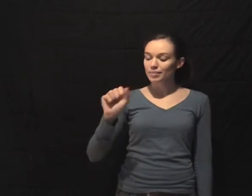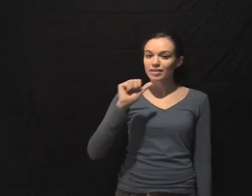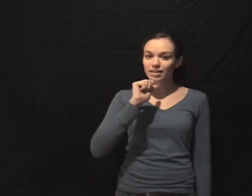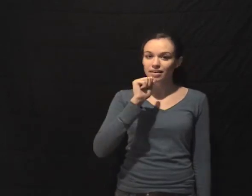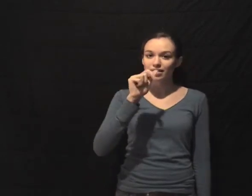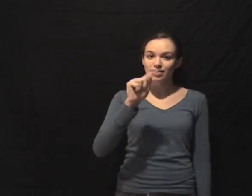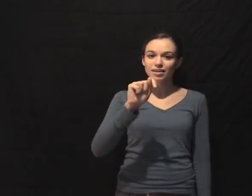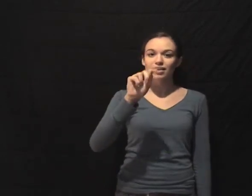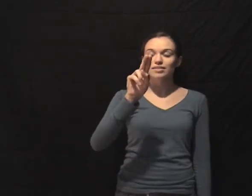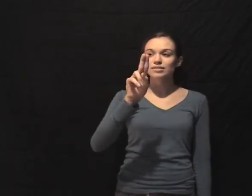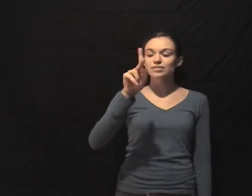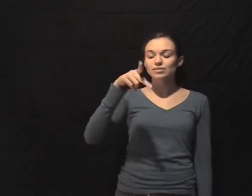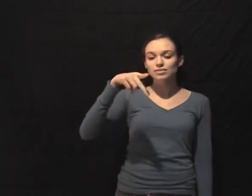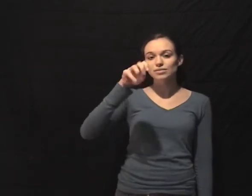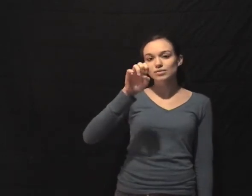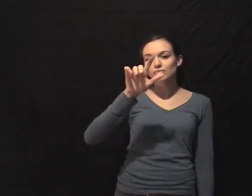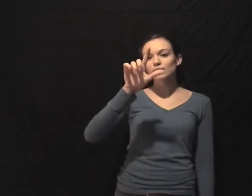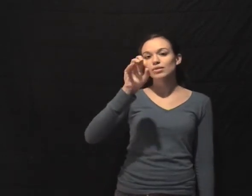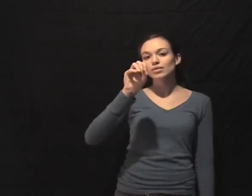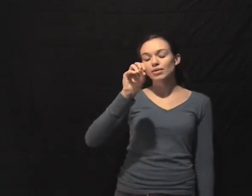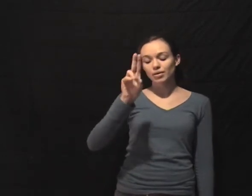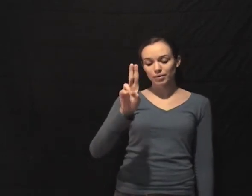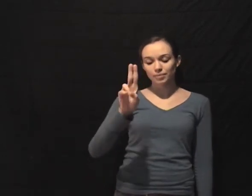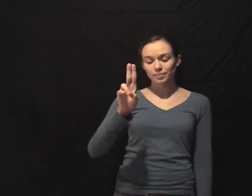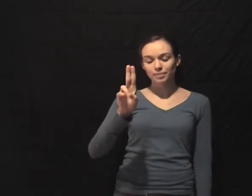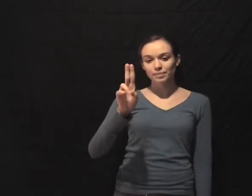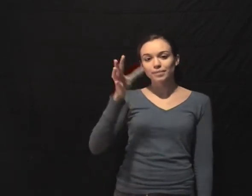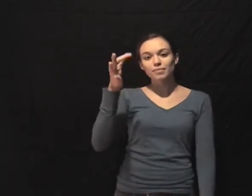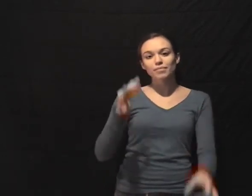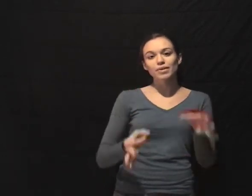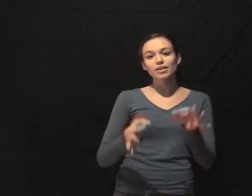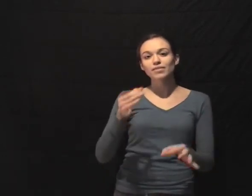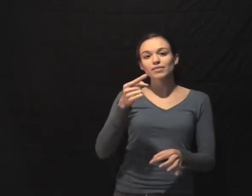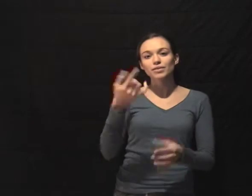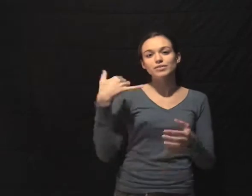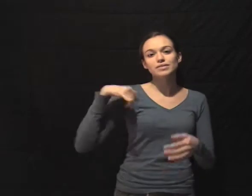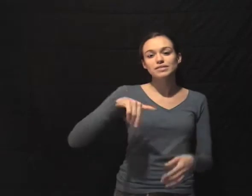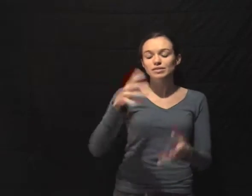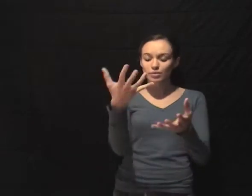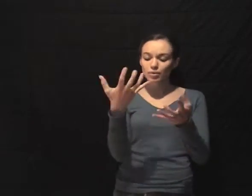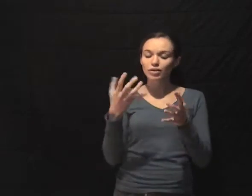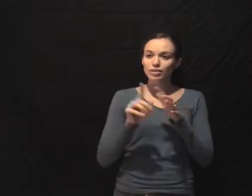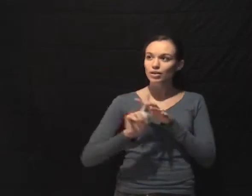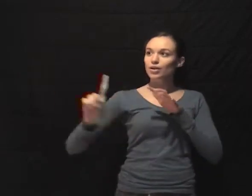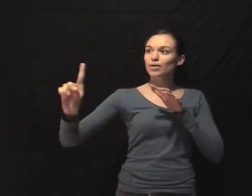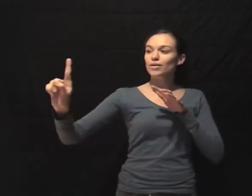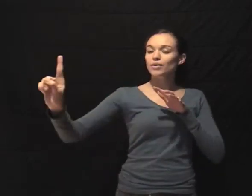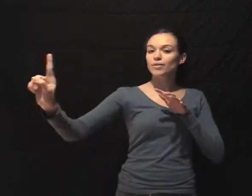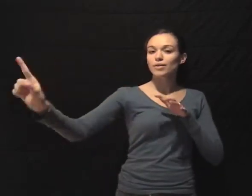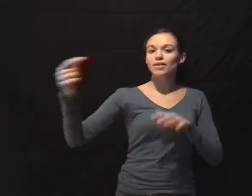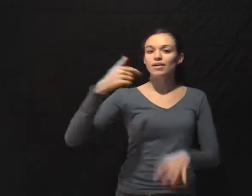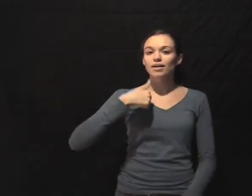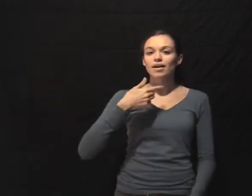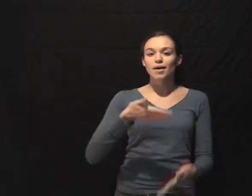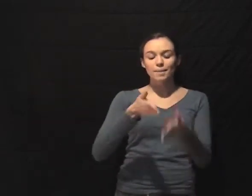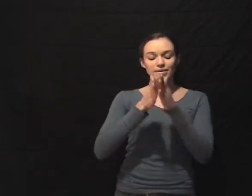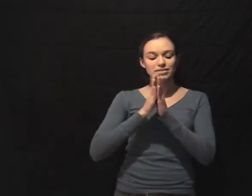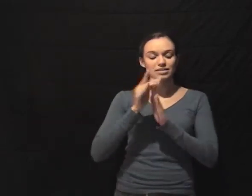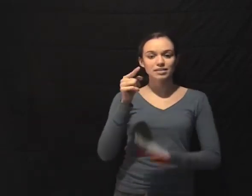Not to Tupelo But if you're gonna leave I'm asking